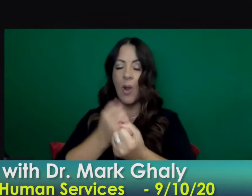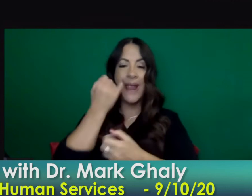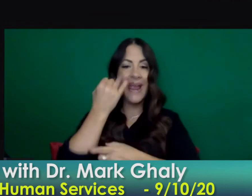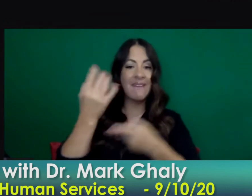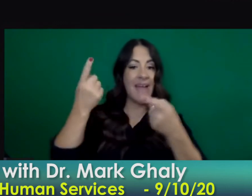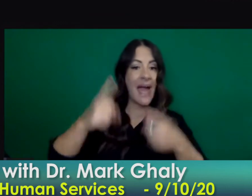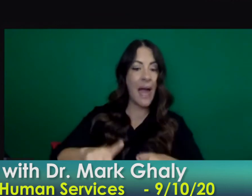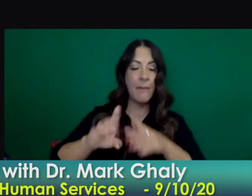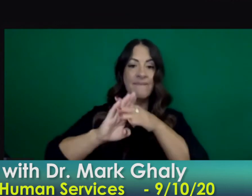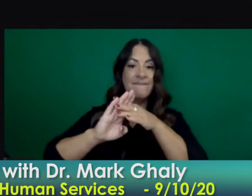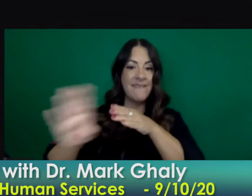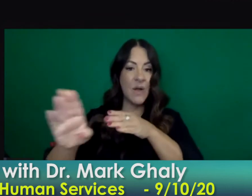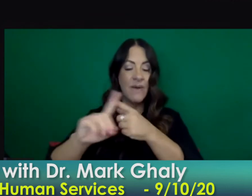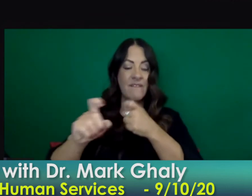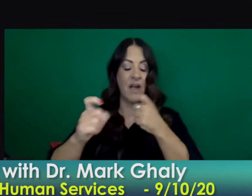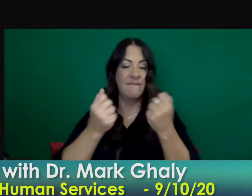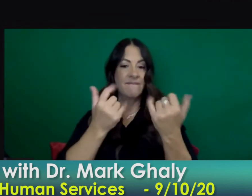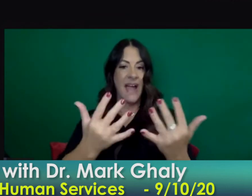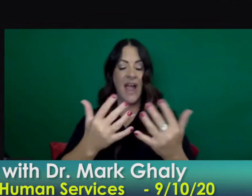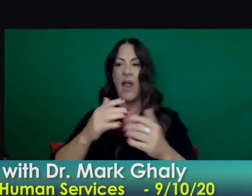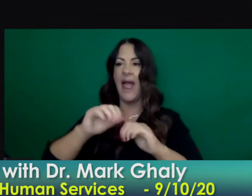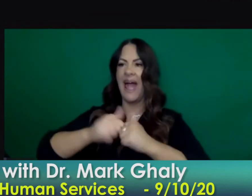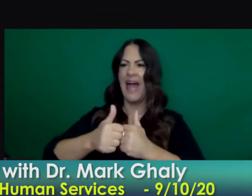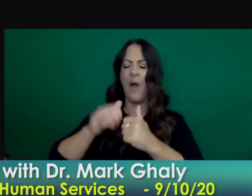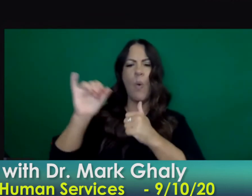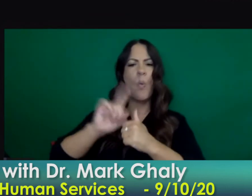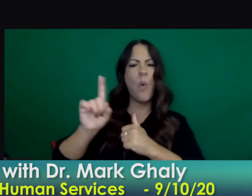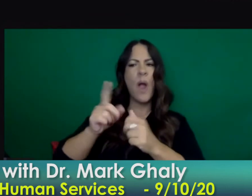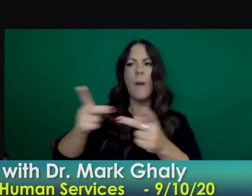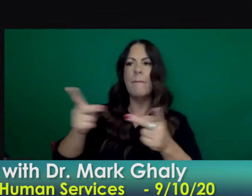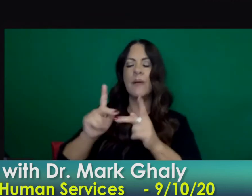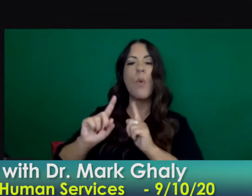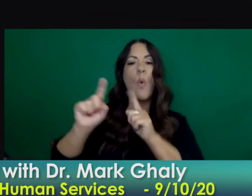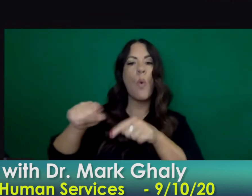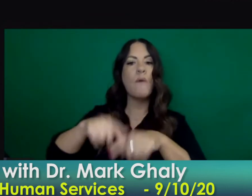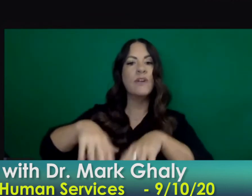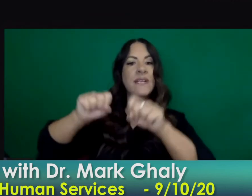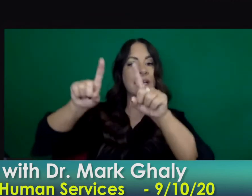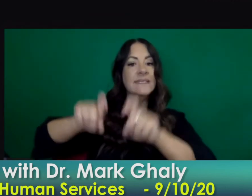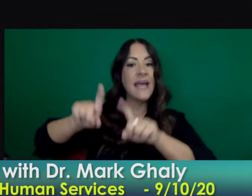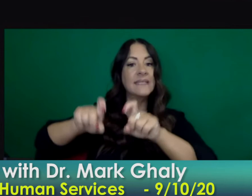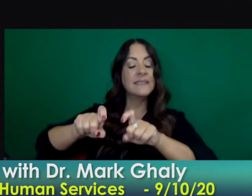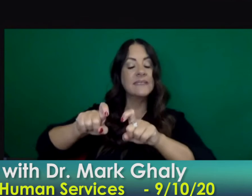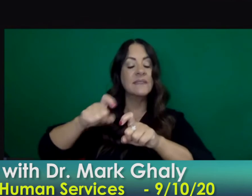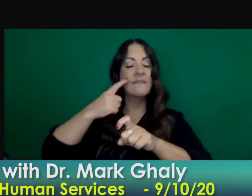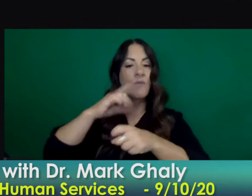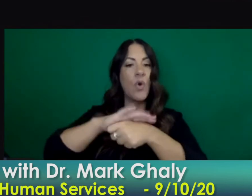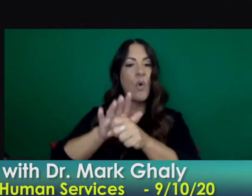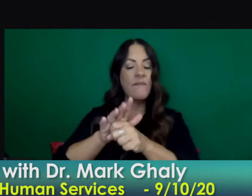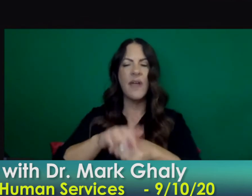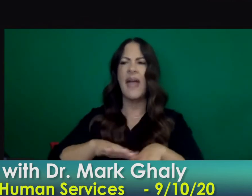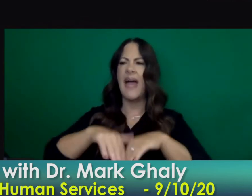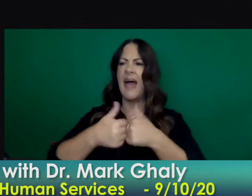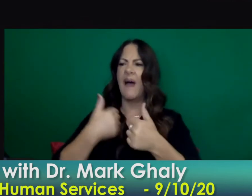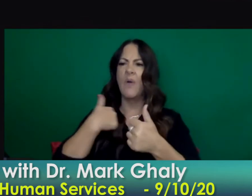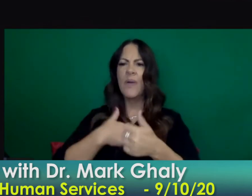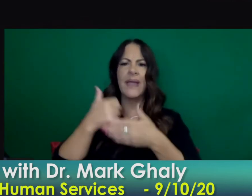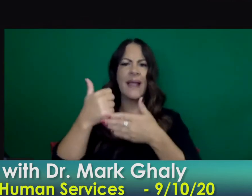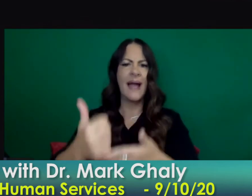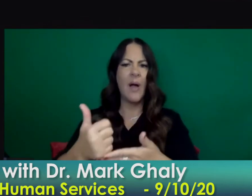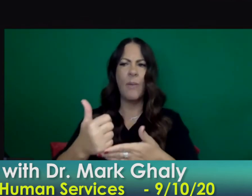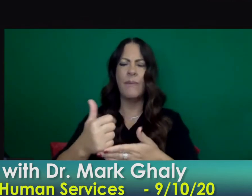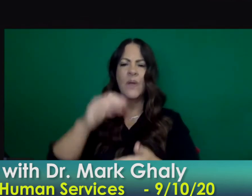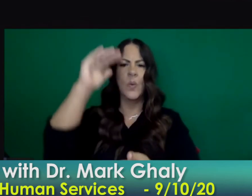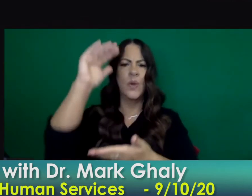and impacts on testing sites might actually uh impact our ability to control the pandemic and transmission and